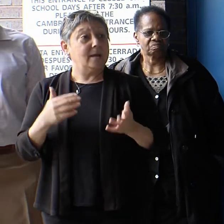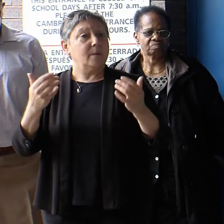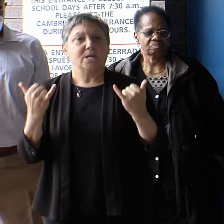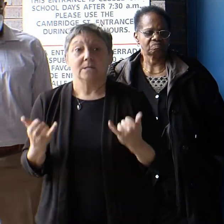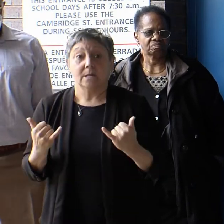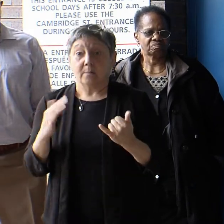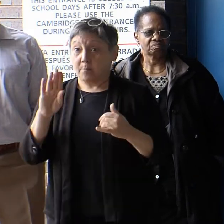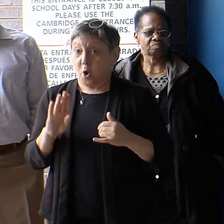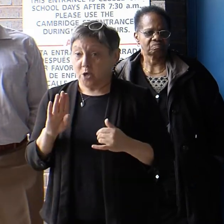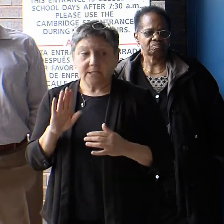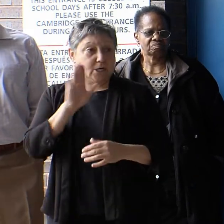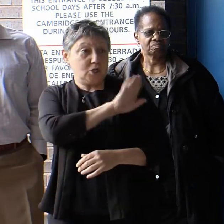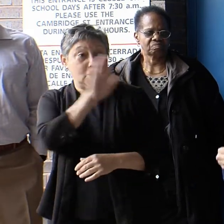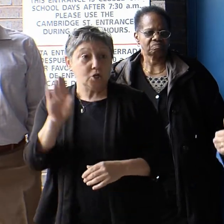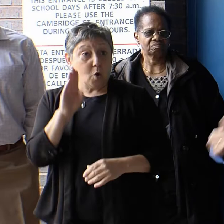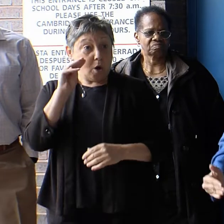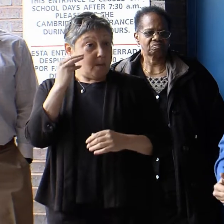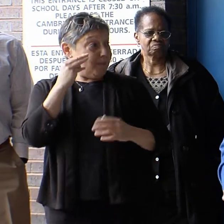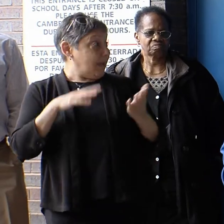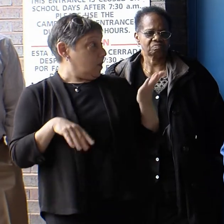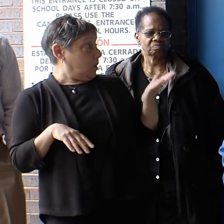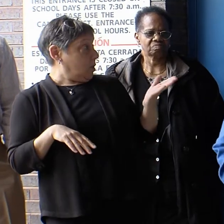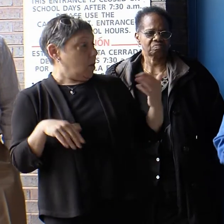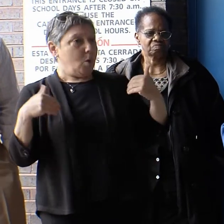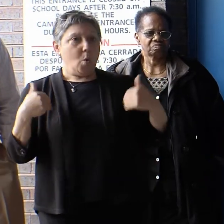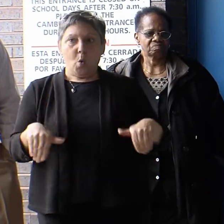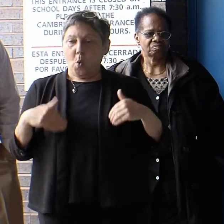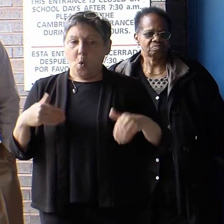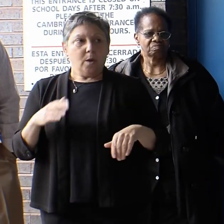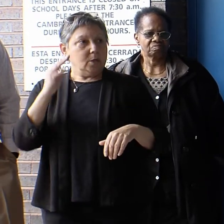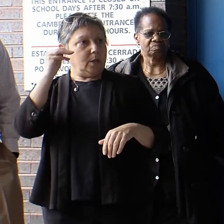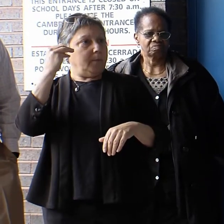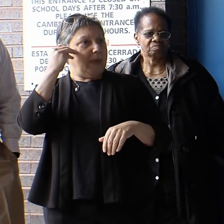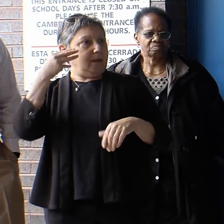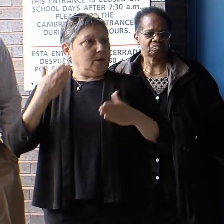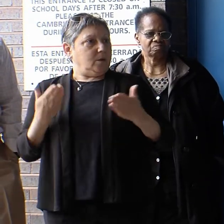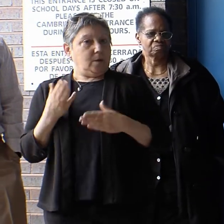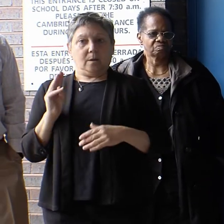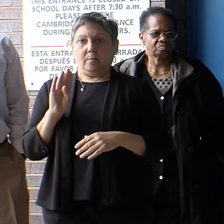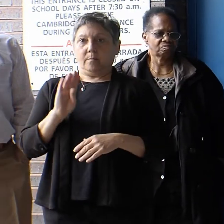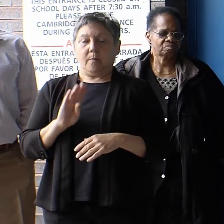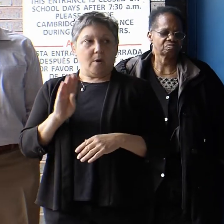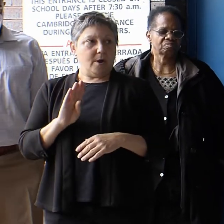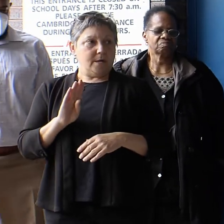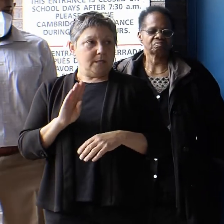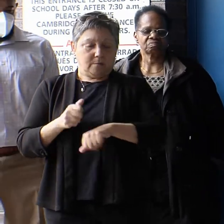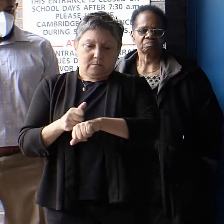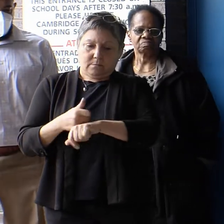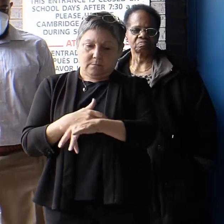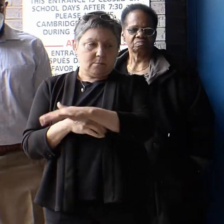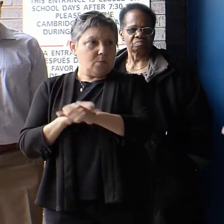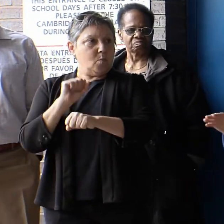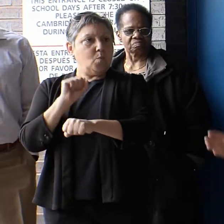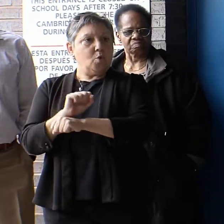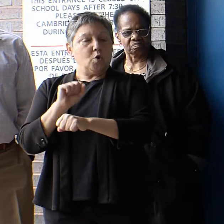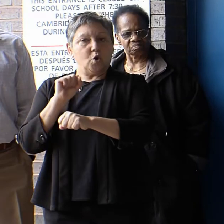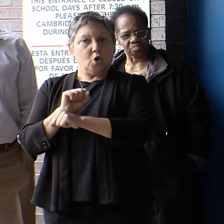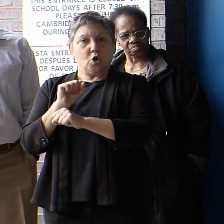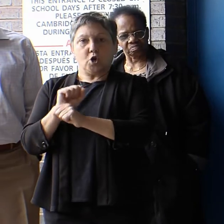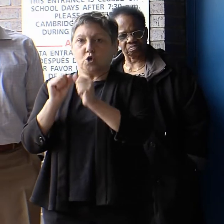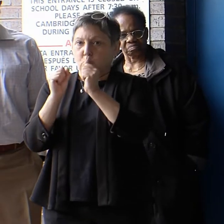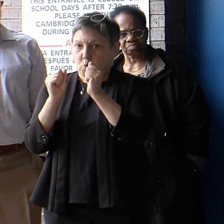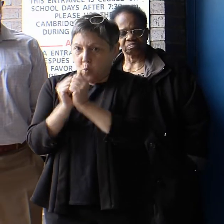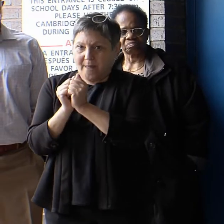in this city and cities are where it's at right now. You have a mayor in this city who has worked together with the